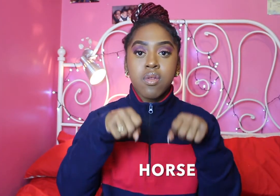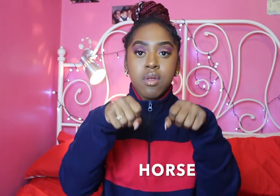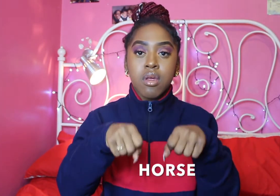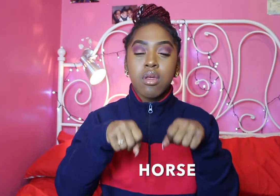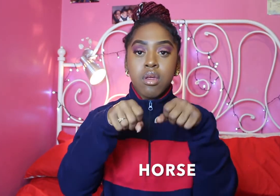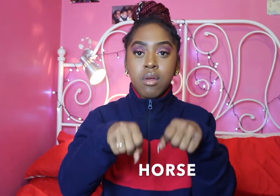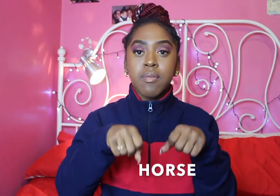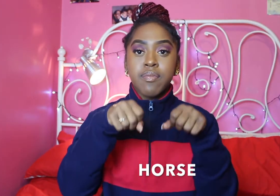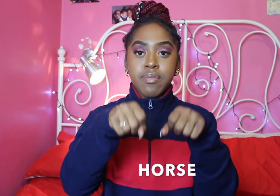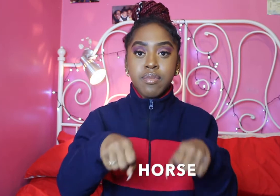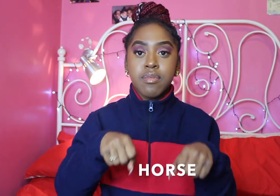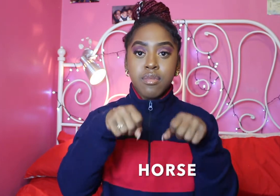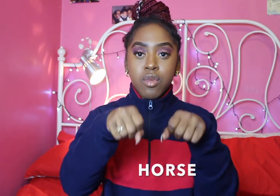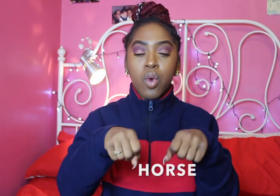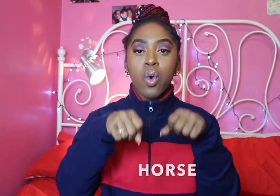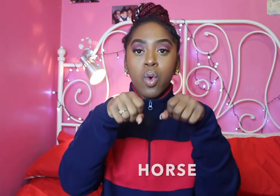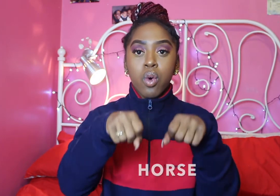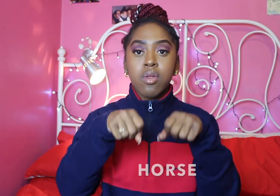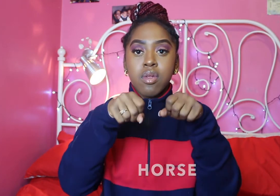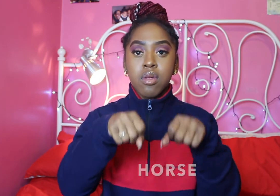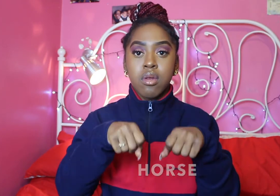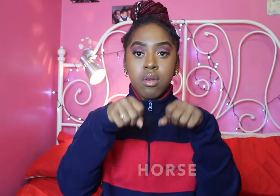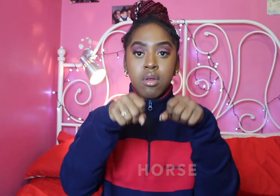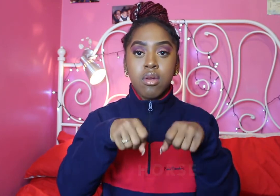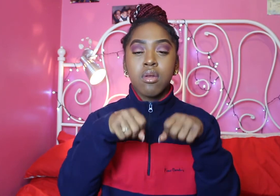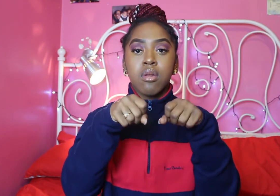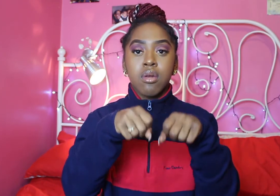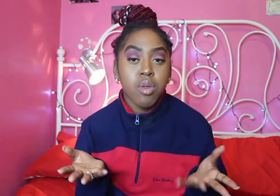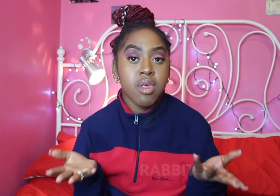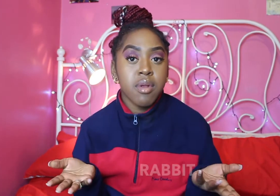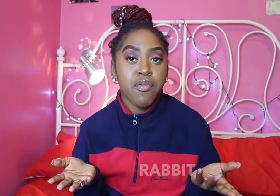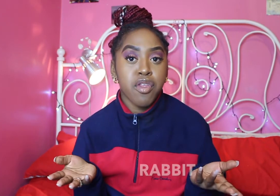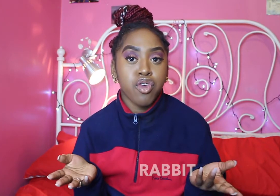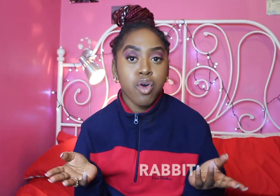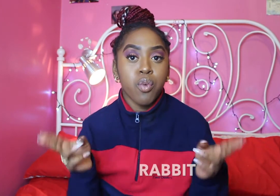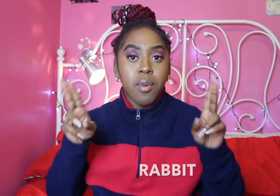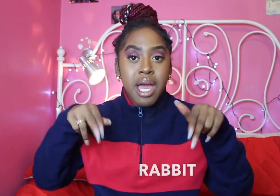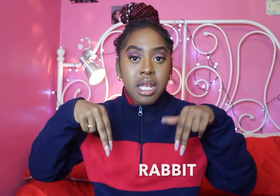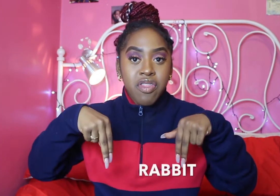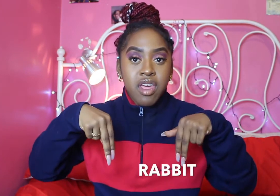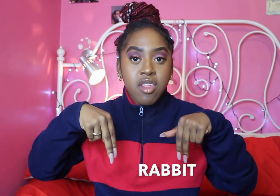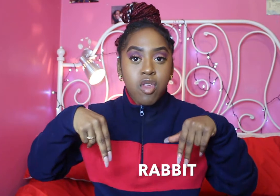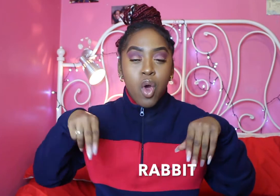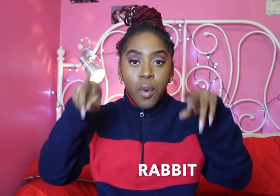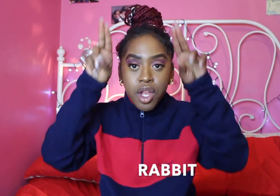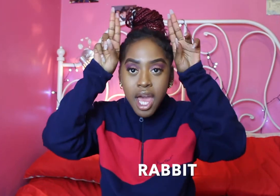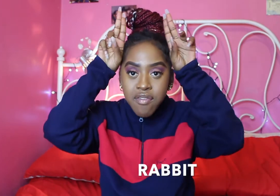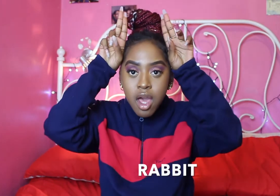horse oh similar for the dog where we had like this we're gonna have it